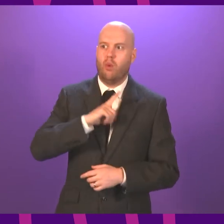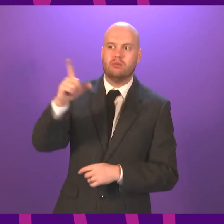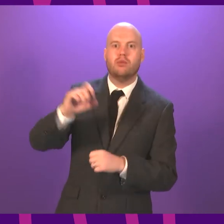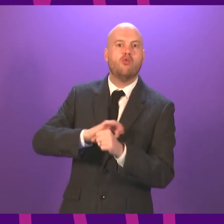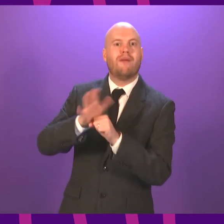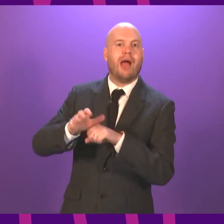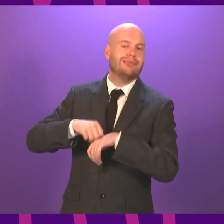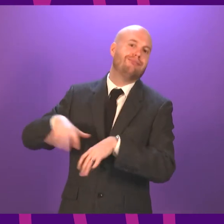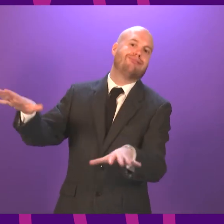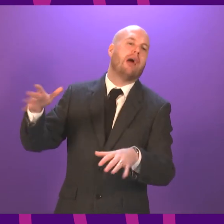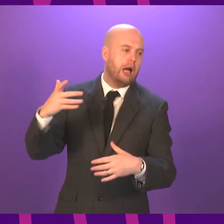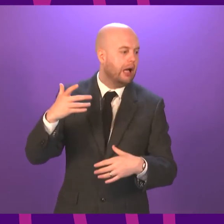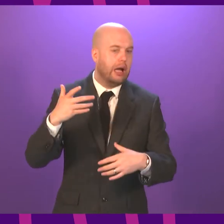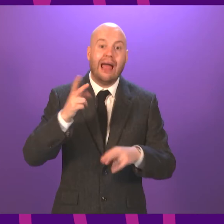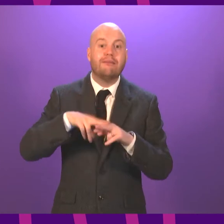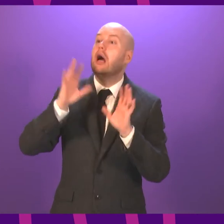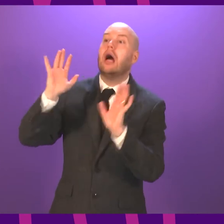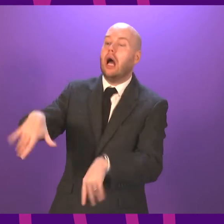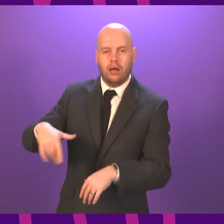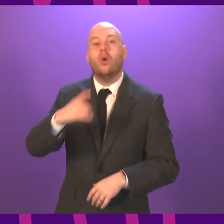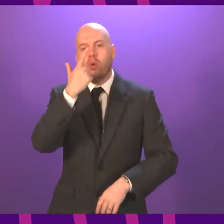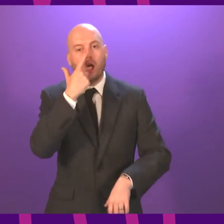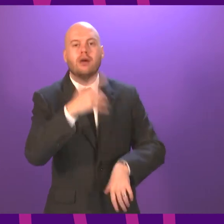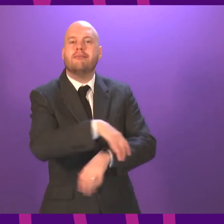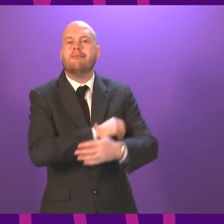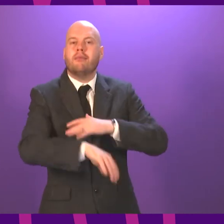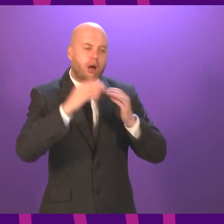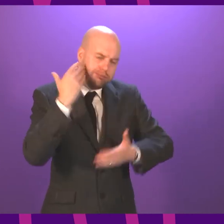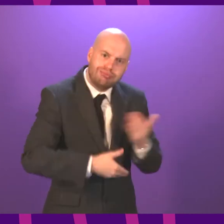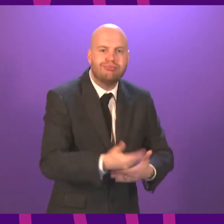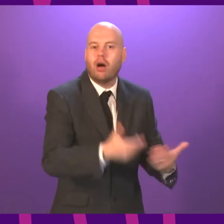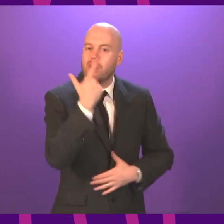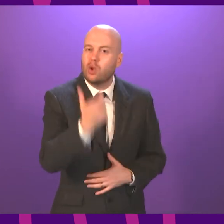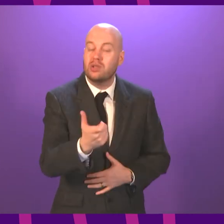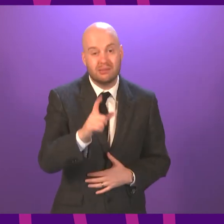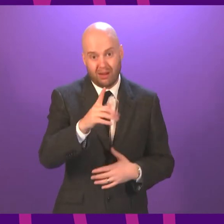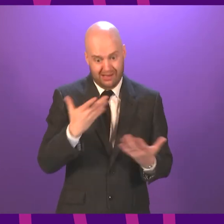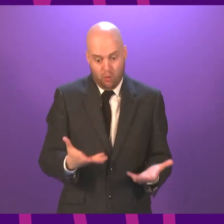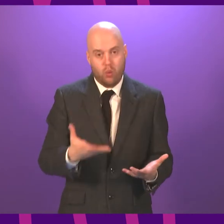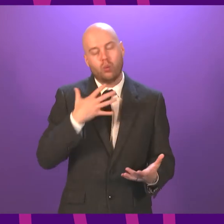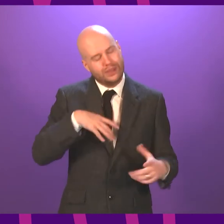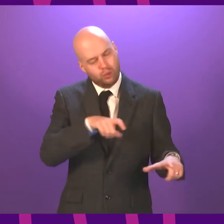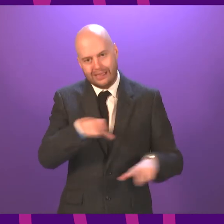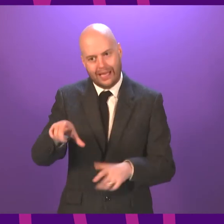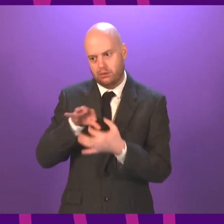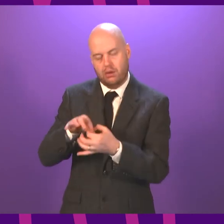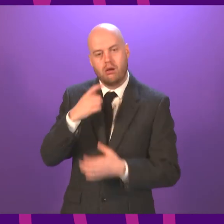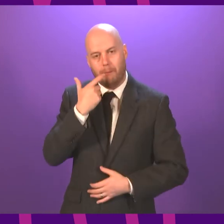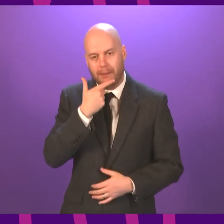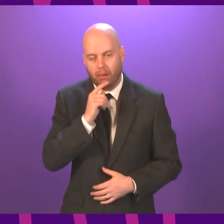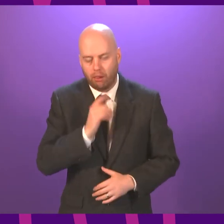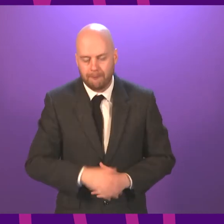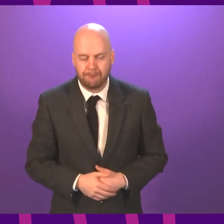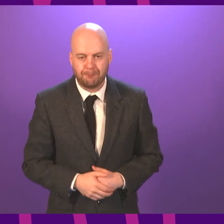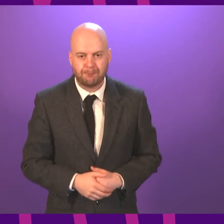We are all doing the best we can, and we will continue to engage with young people as we seek to do that. Question number two, Anna